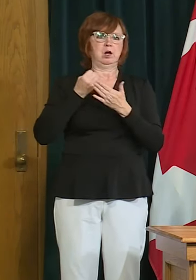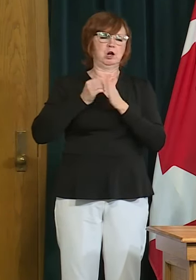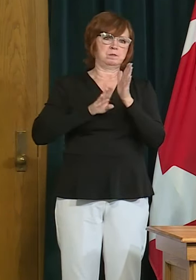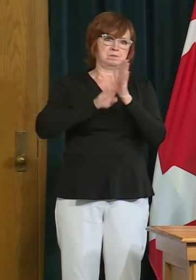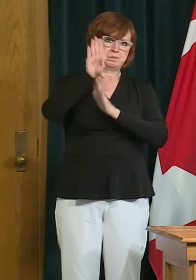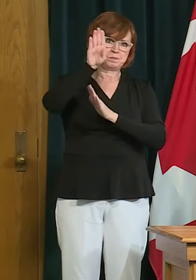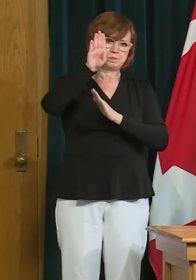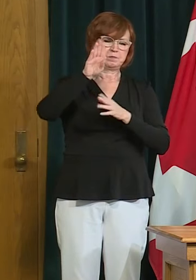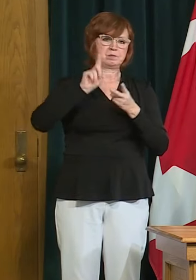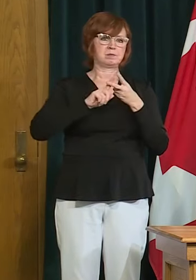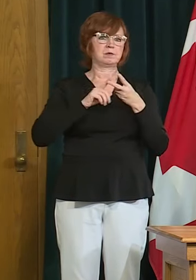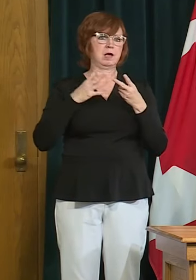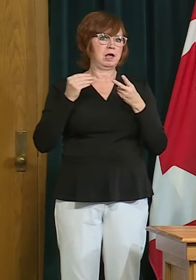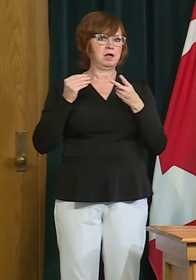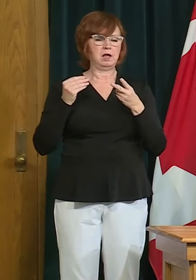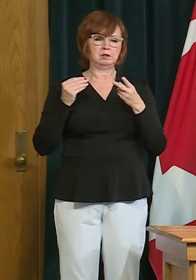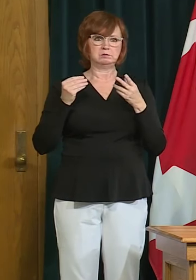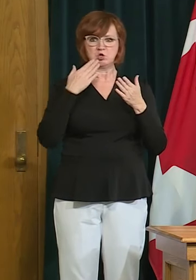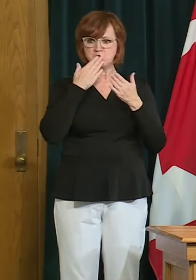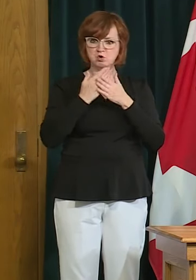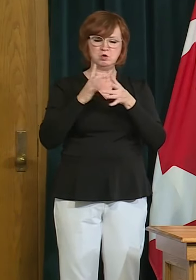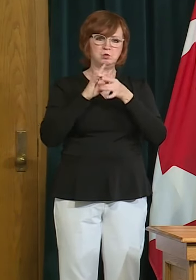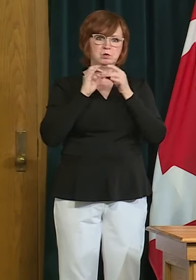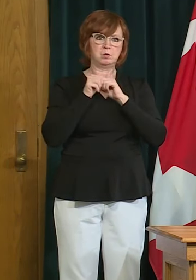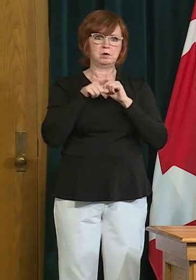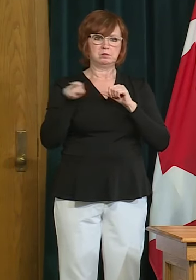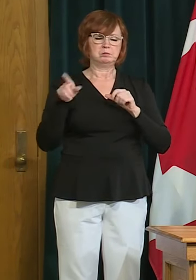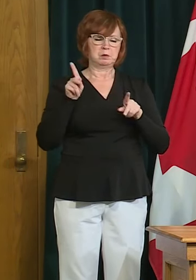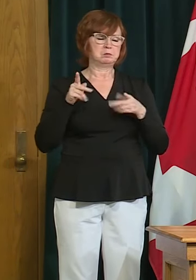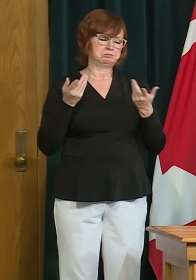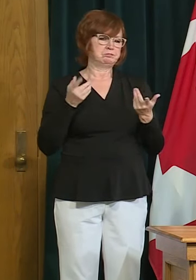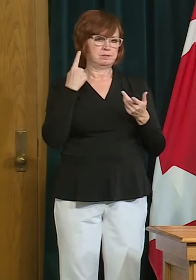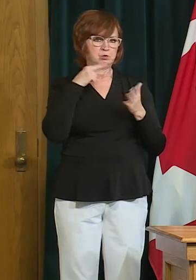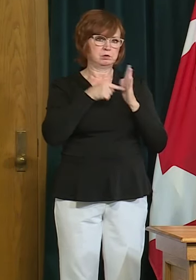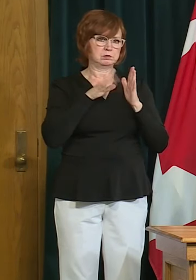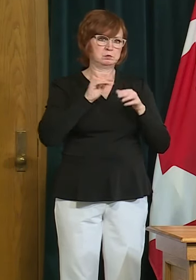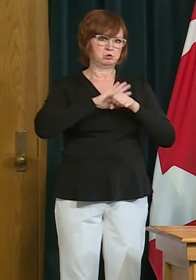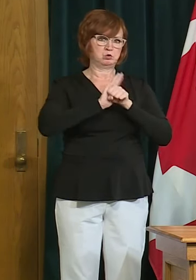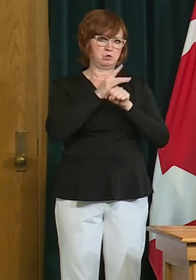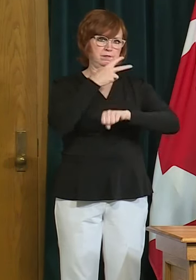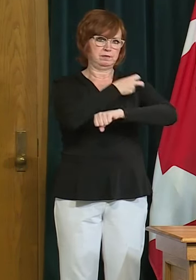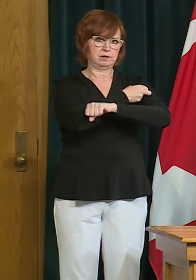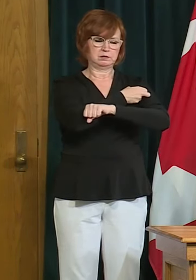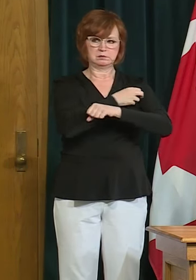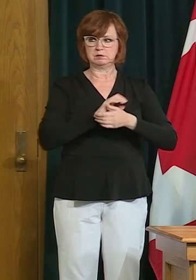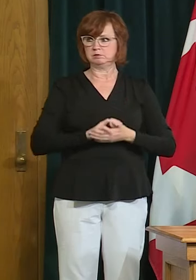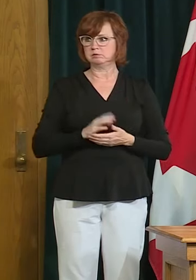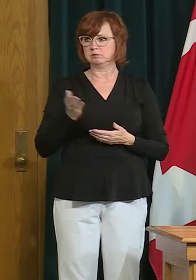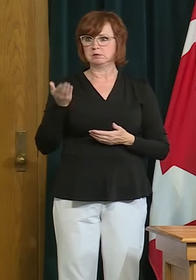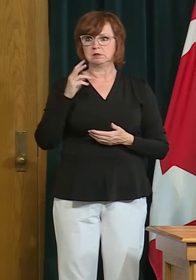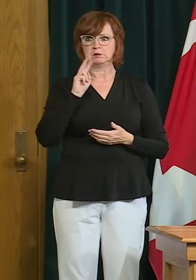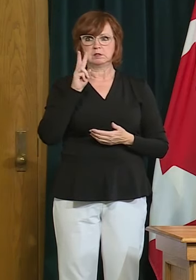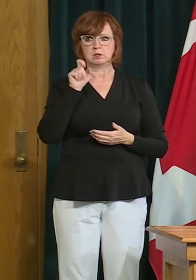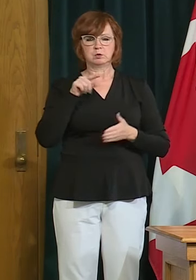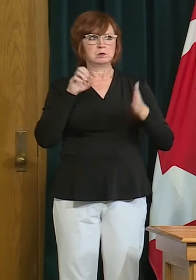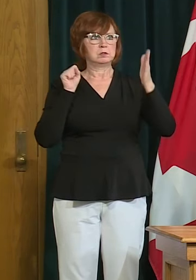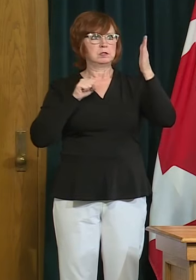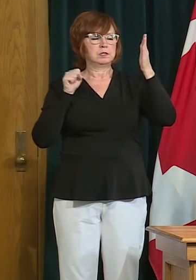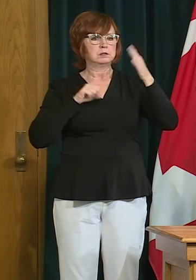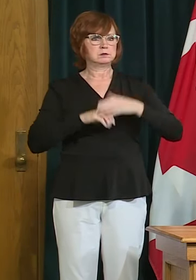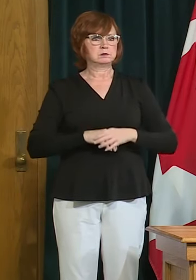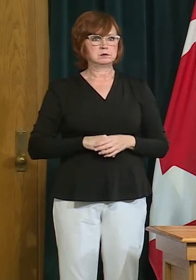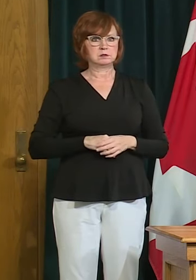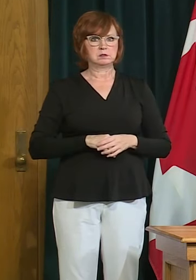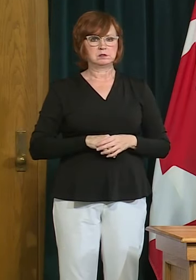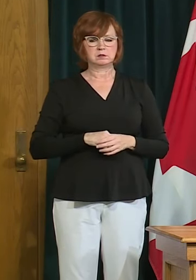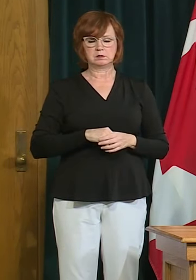accessing things such as a covet 19 vaccine you have a follow-up alicia yes please and